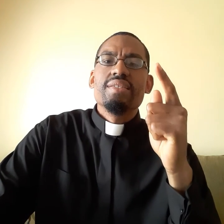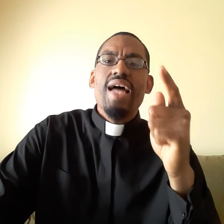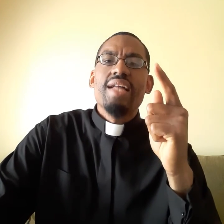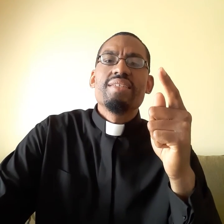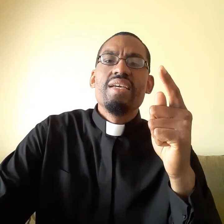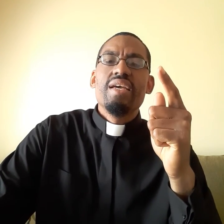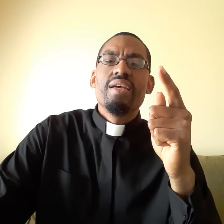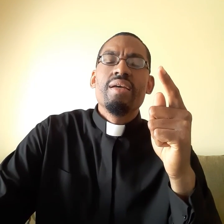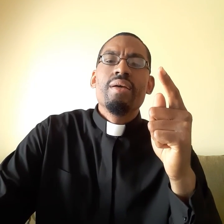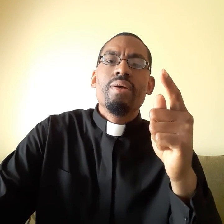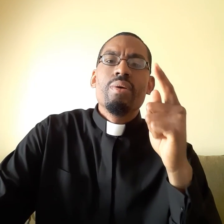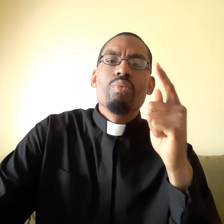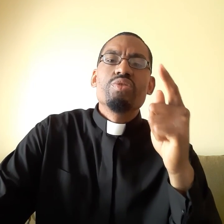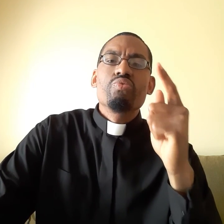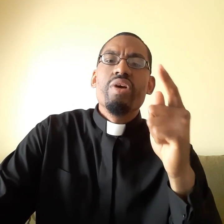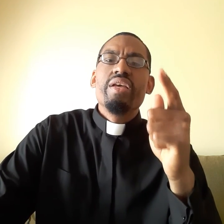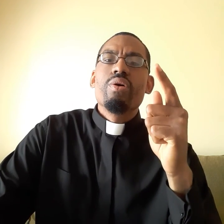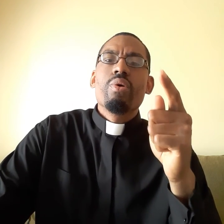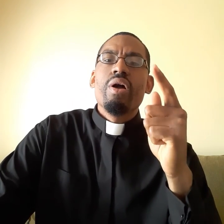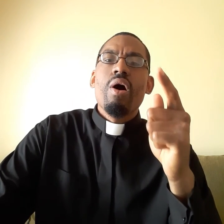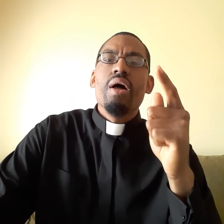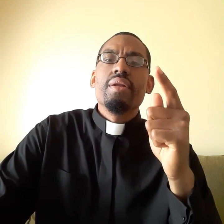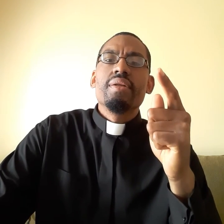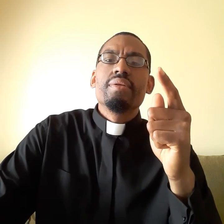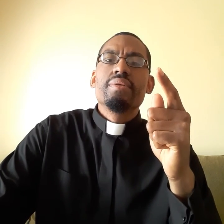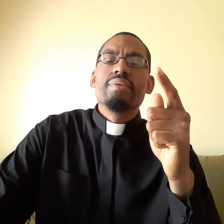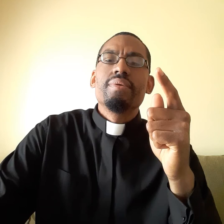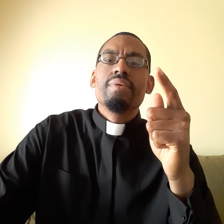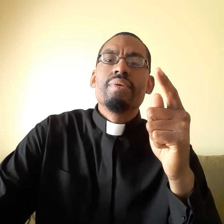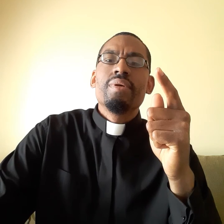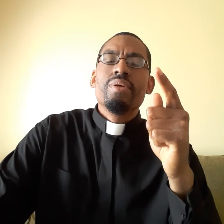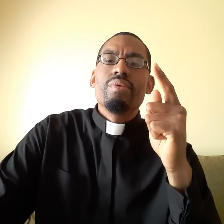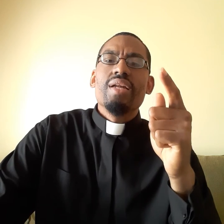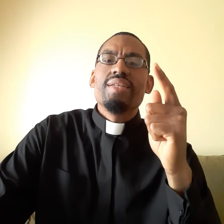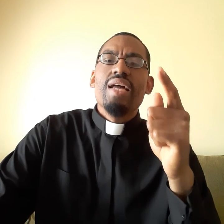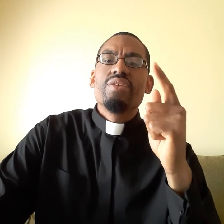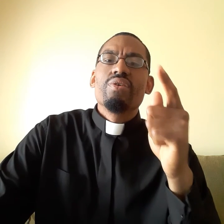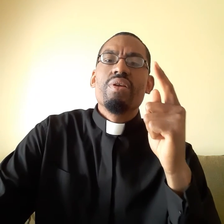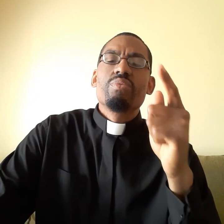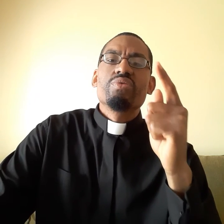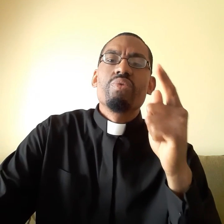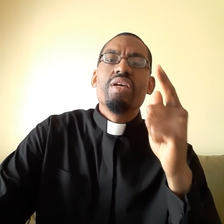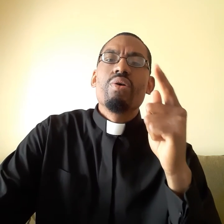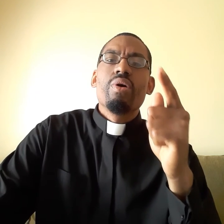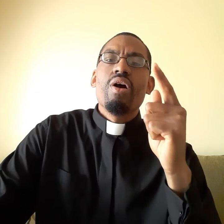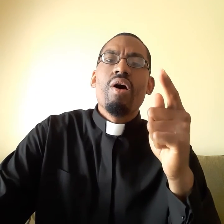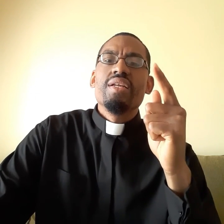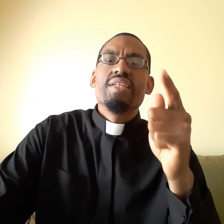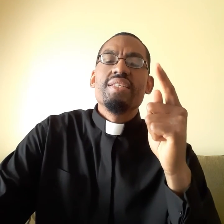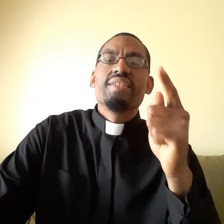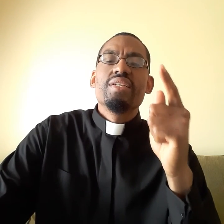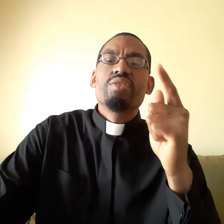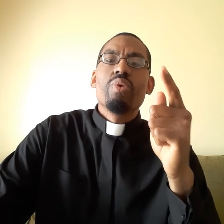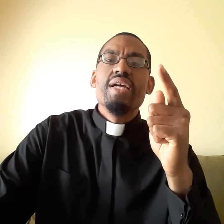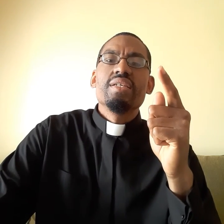start seeing what's really going on. You've to start discerning what's really going on in these situations.